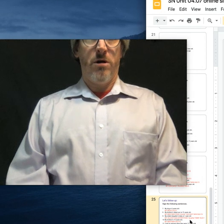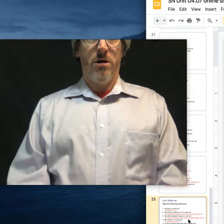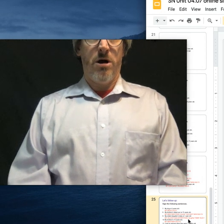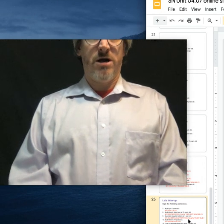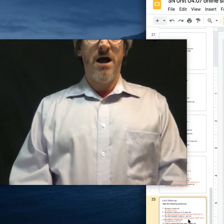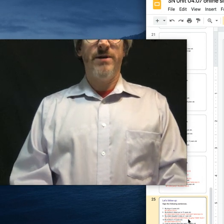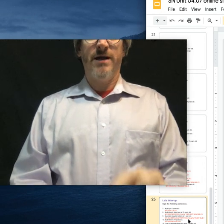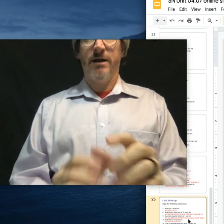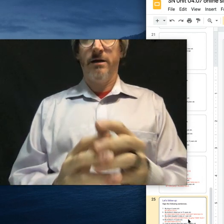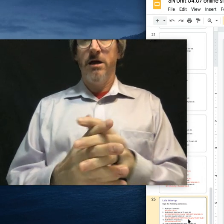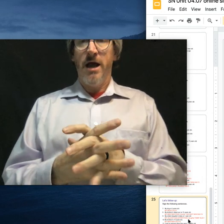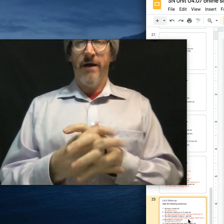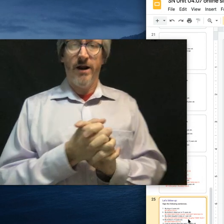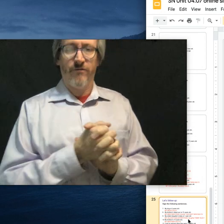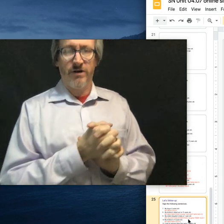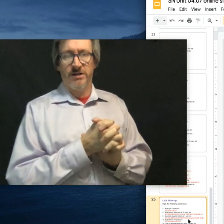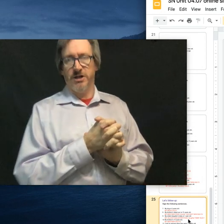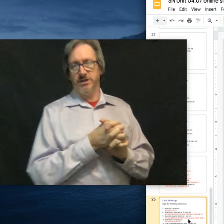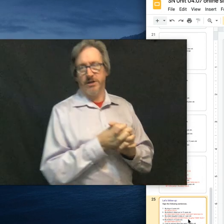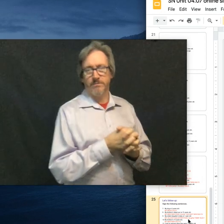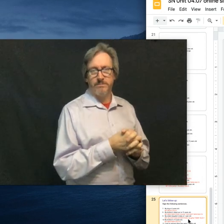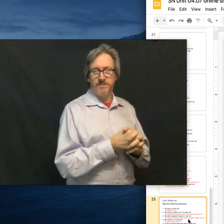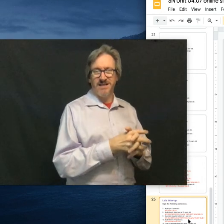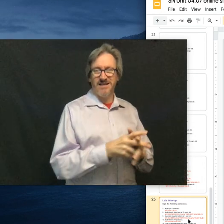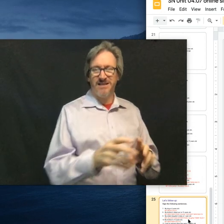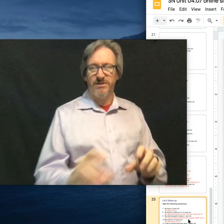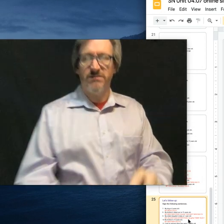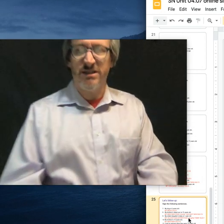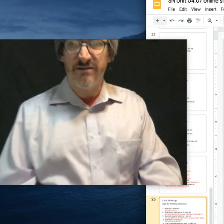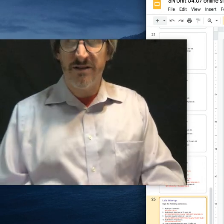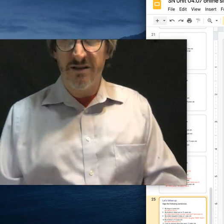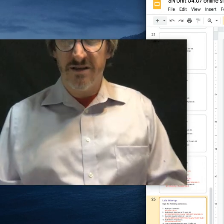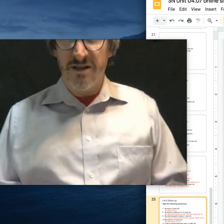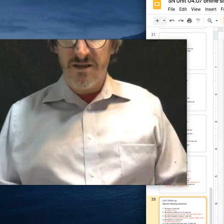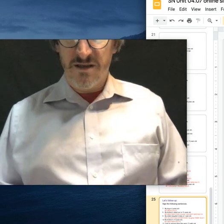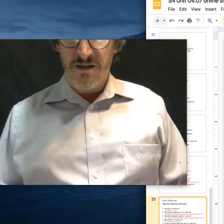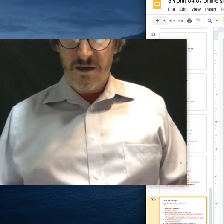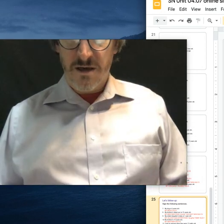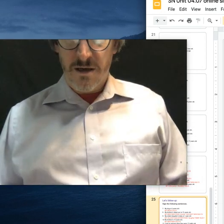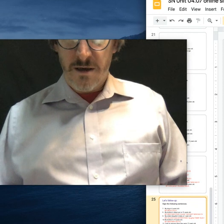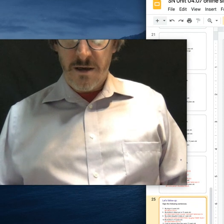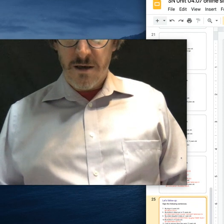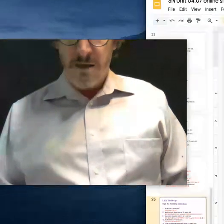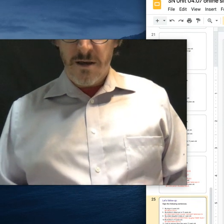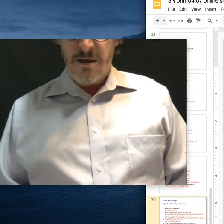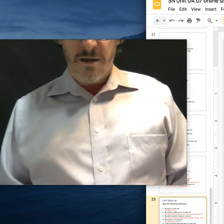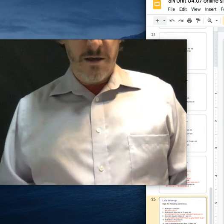more accommodating. And then I forgot to change it there. Let me do a change. a